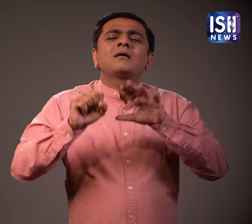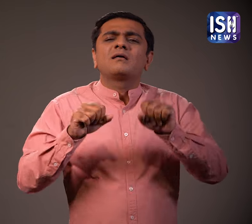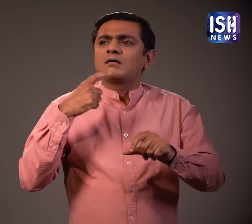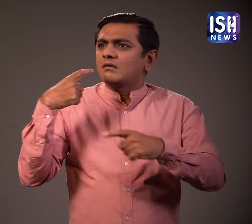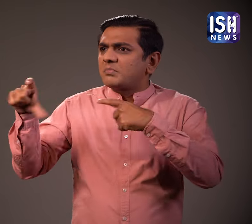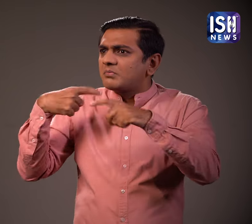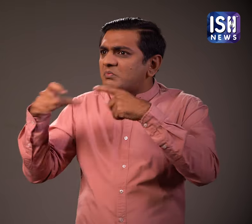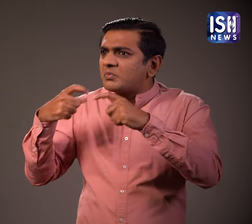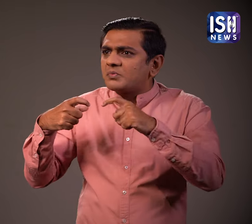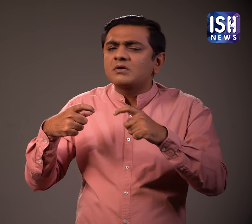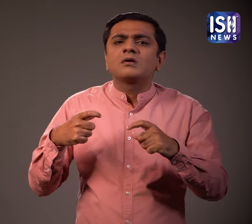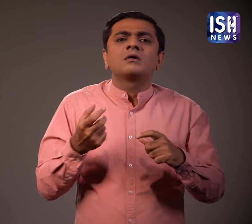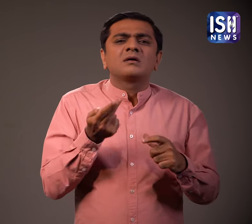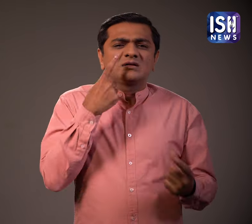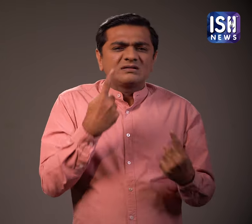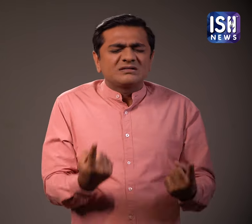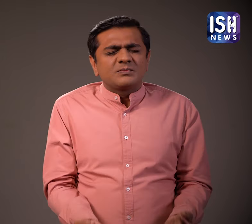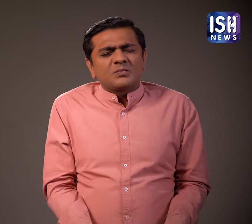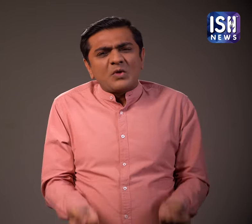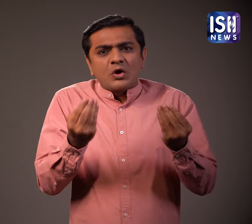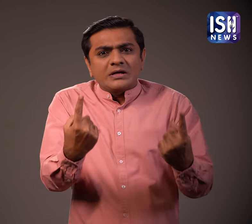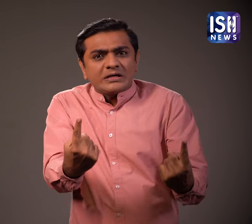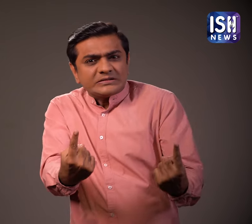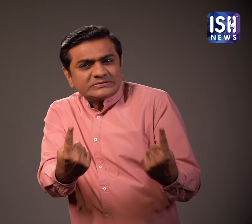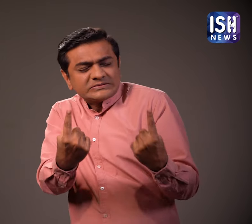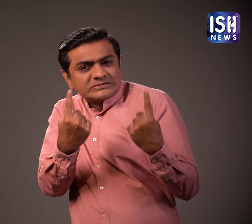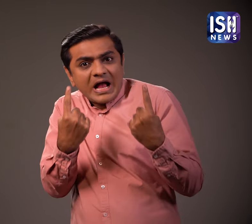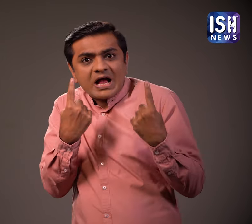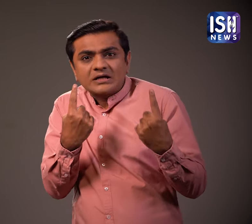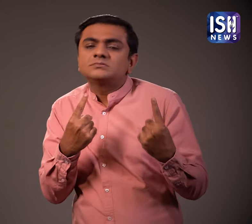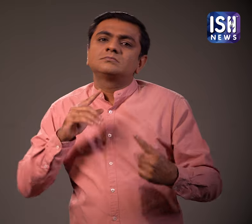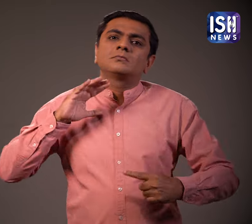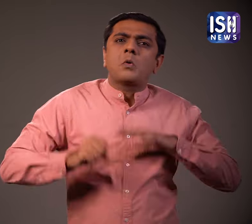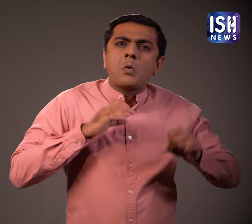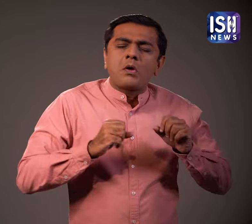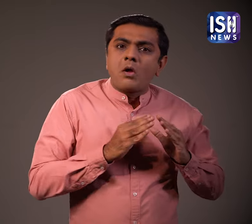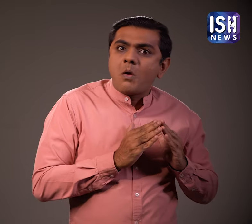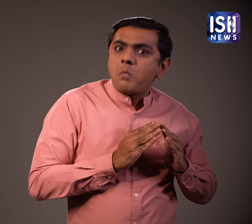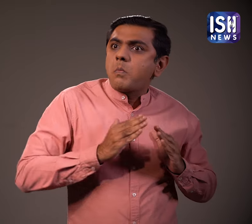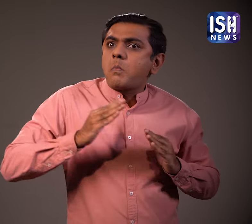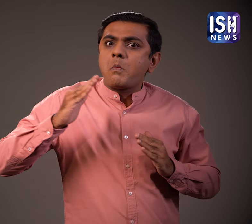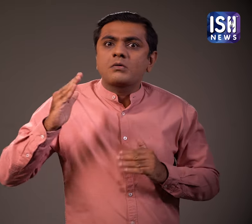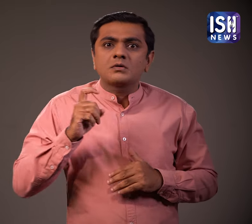After the complaints, the ticket checkers became strict and collected a fine of Rs 7,14,000.